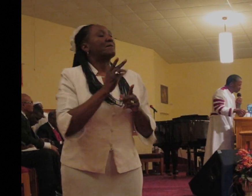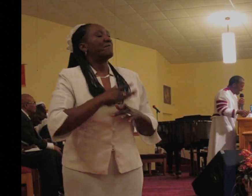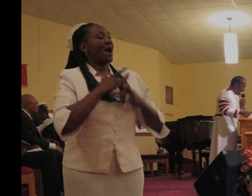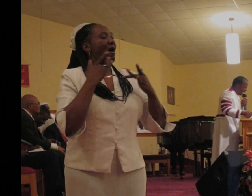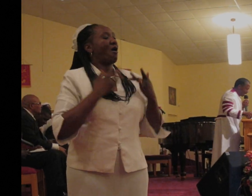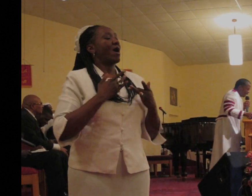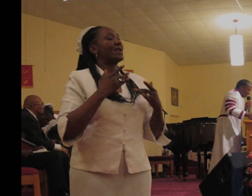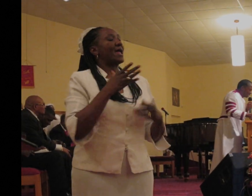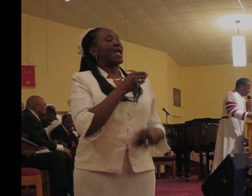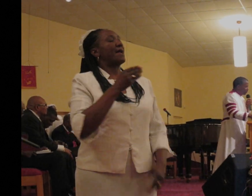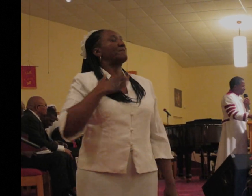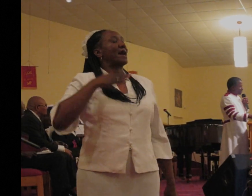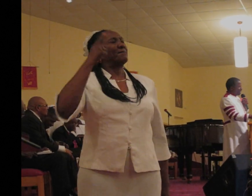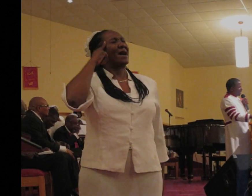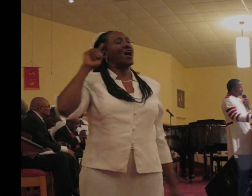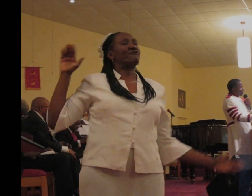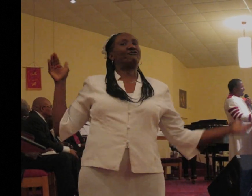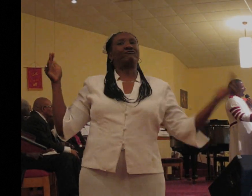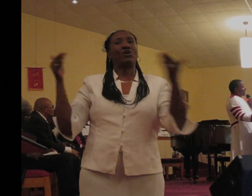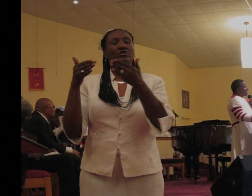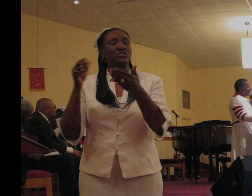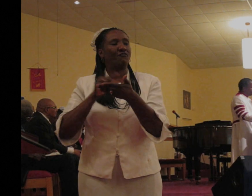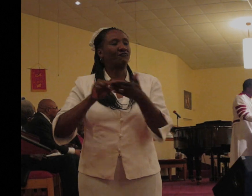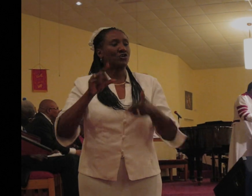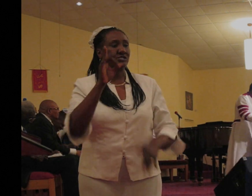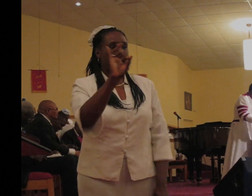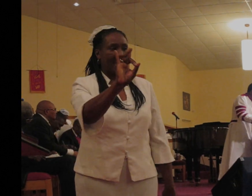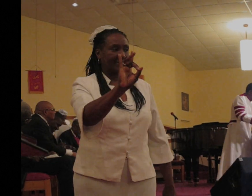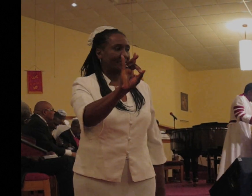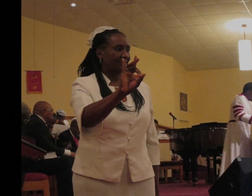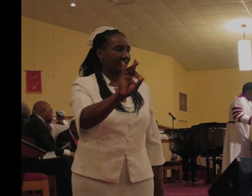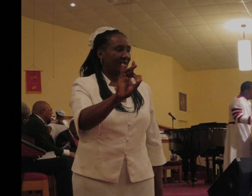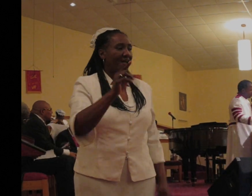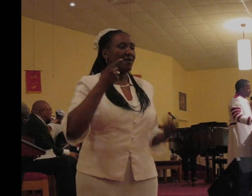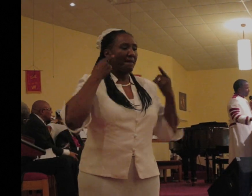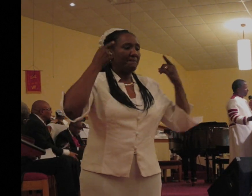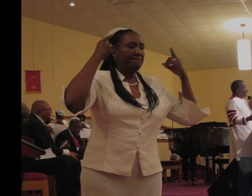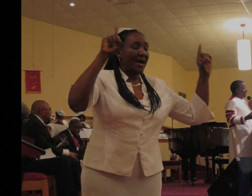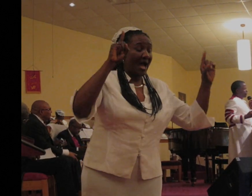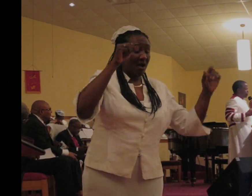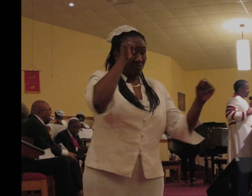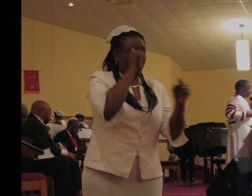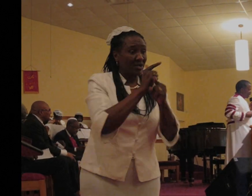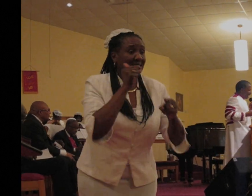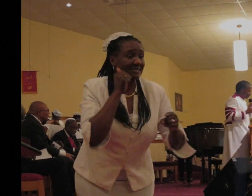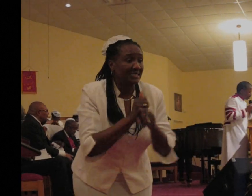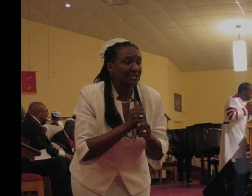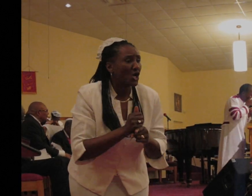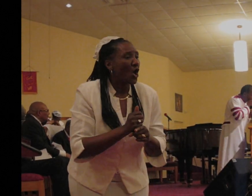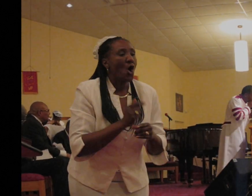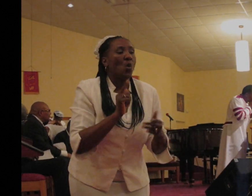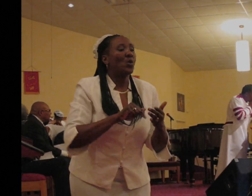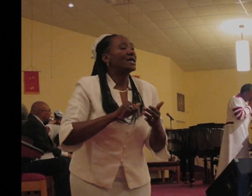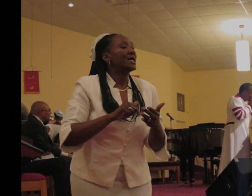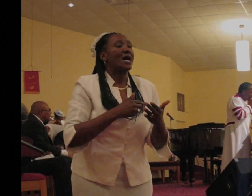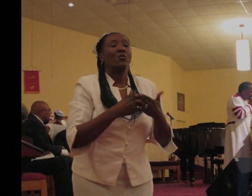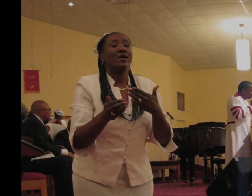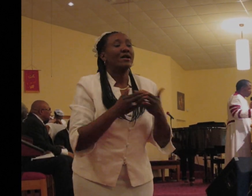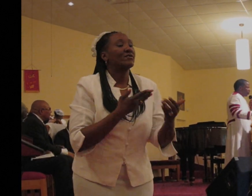mind is in verse 8, finally, brother. Whatsoever things are true. Whatsoever